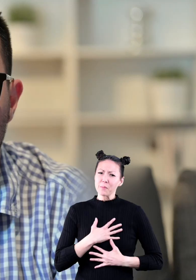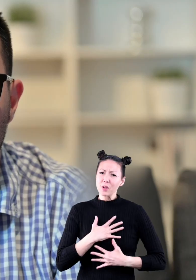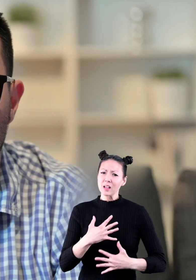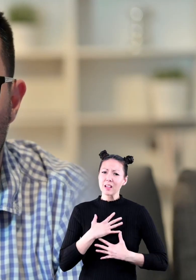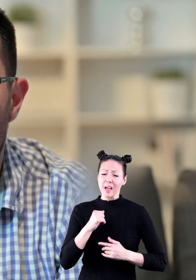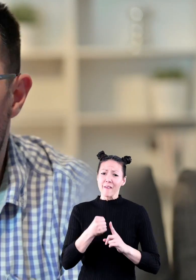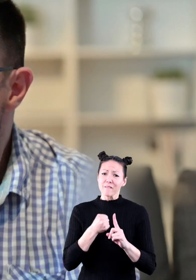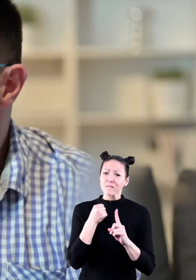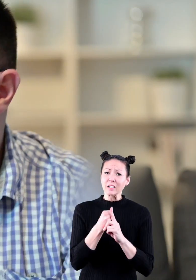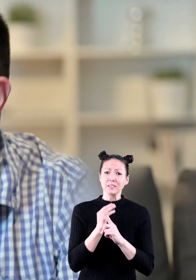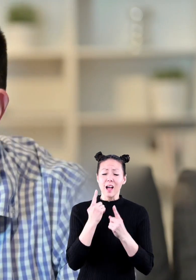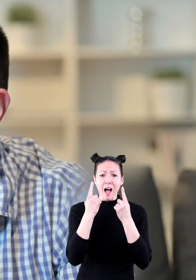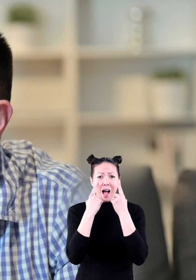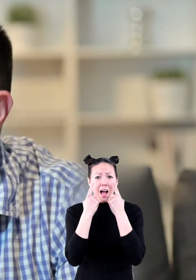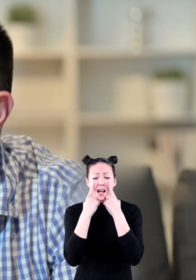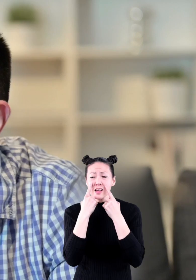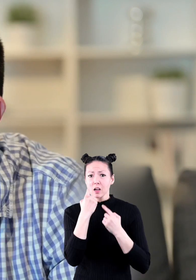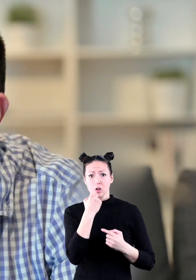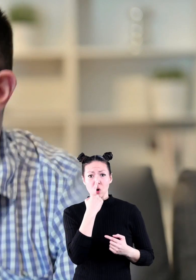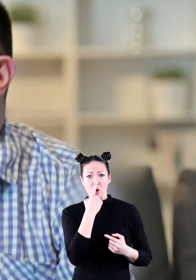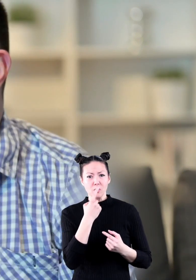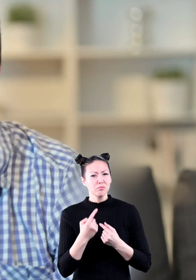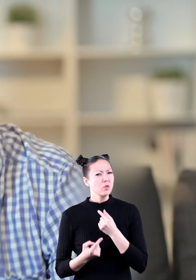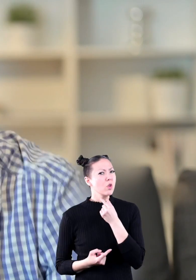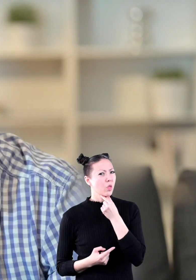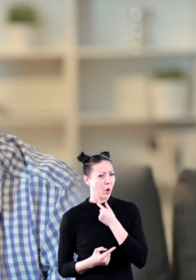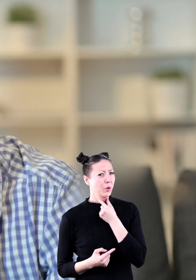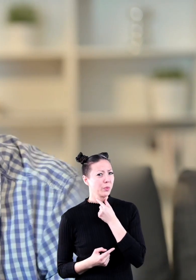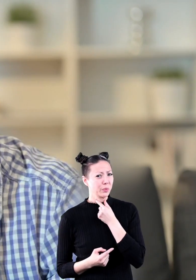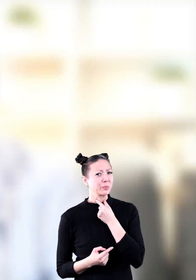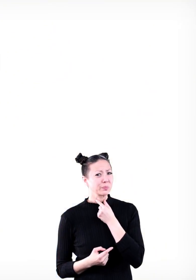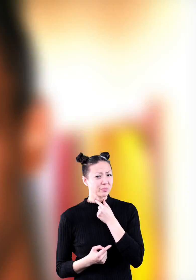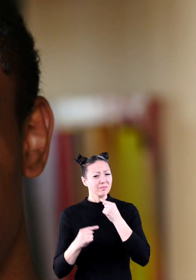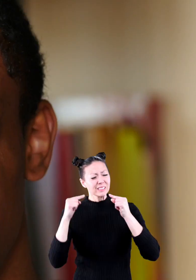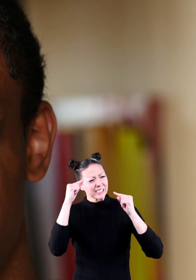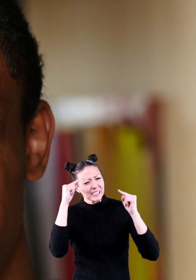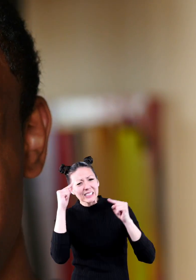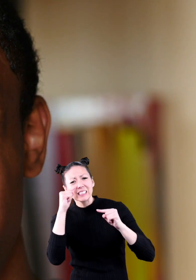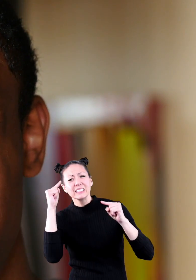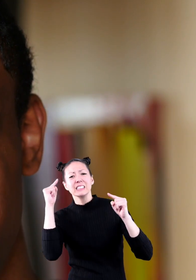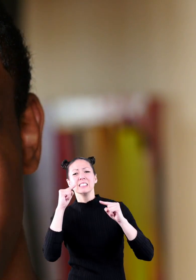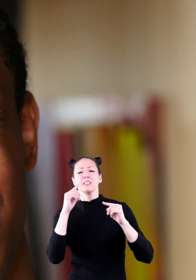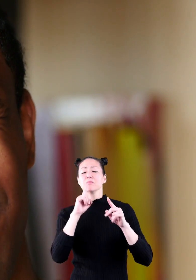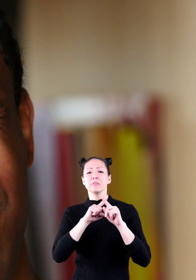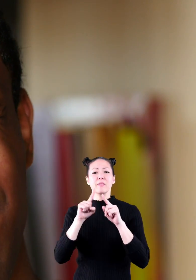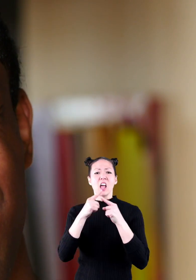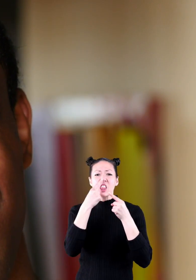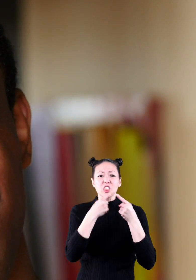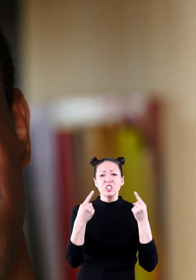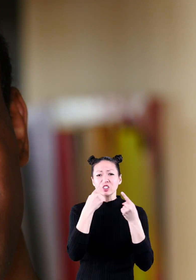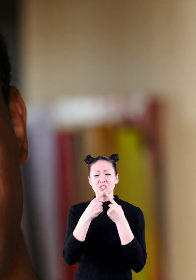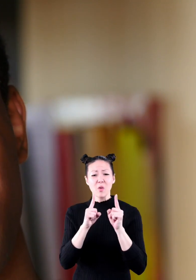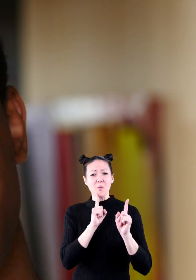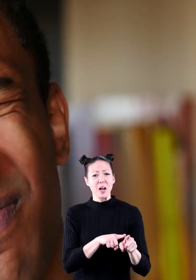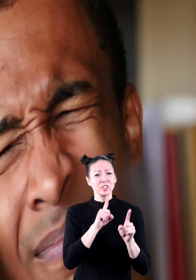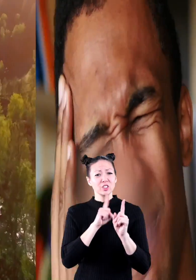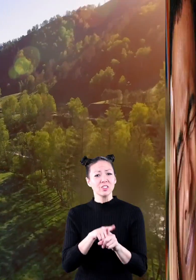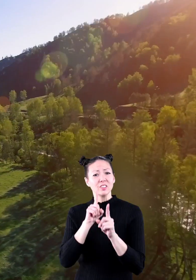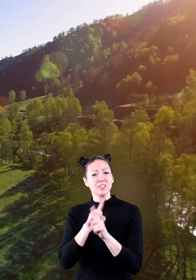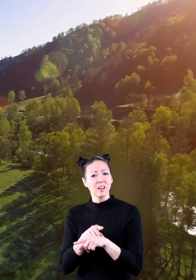It can affect our eyes, nose, and throat by causing headaches or allergic reactions. Most of